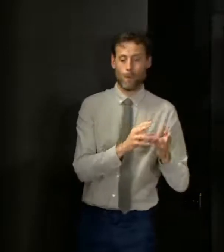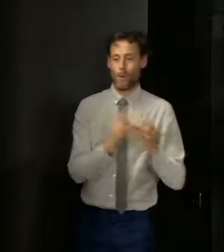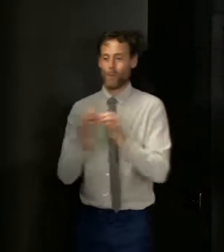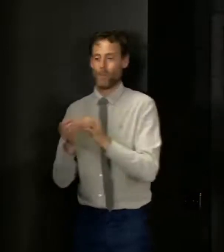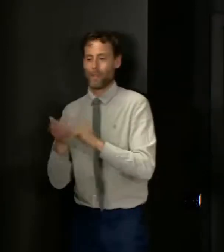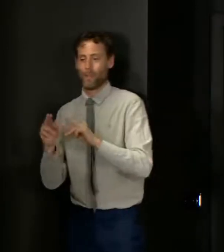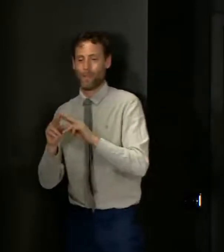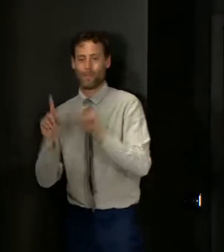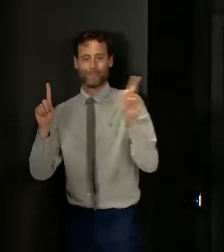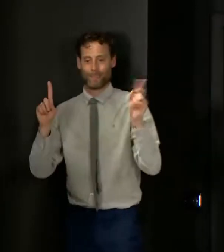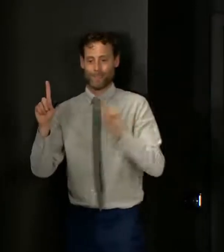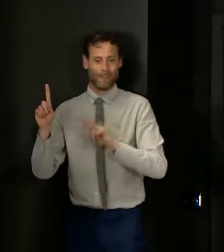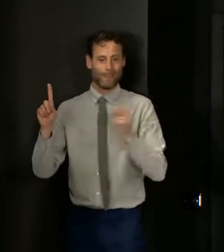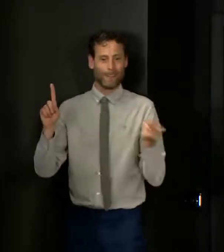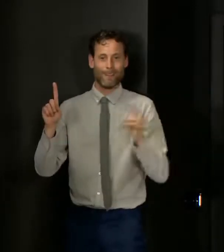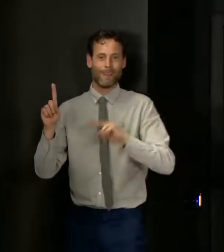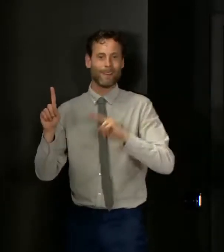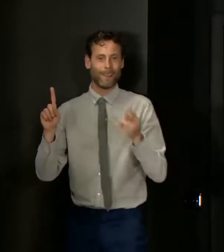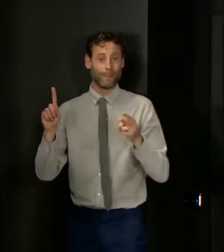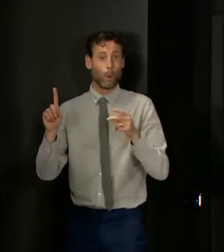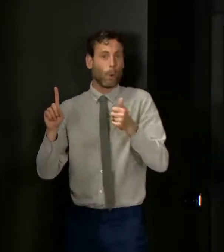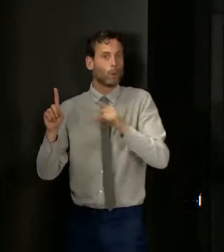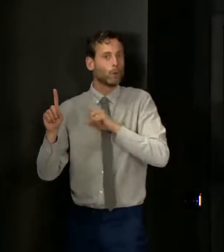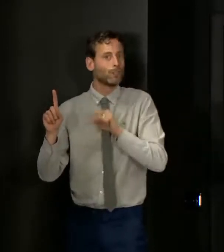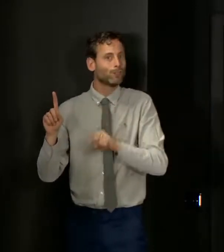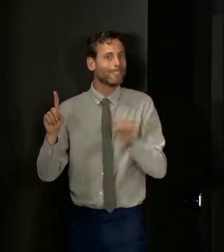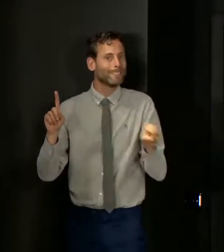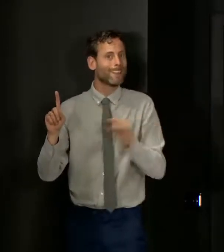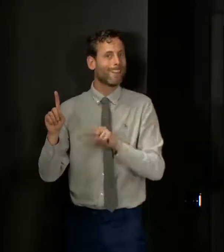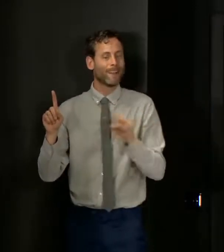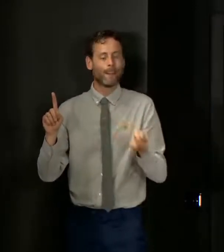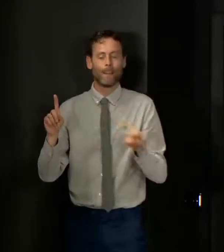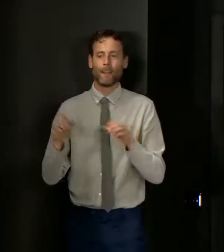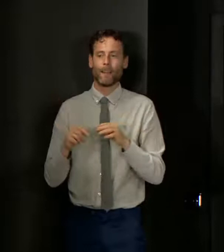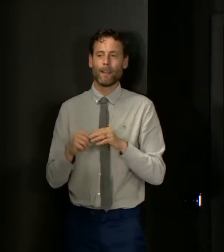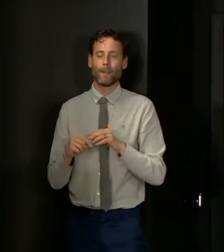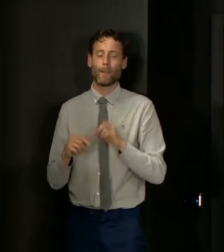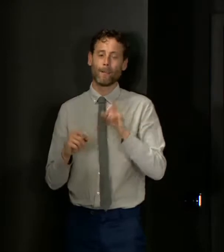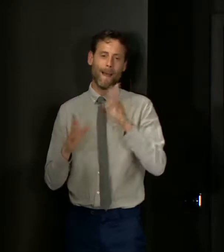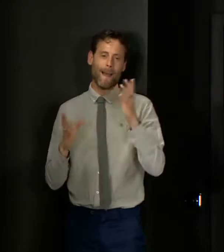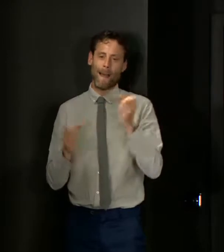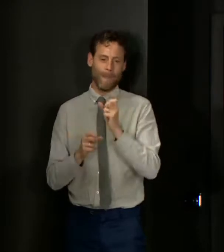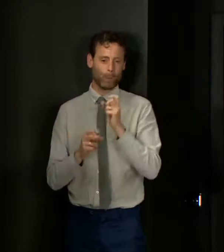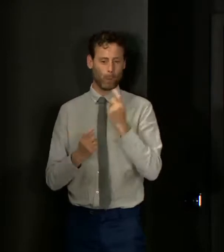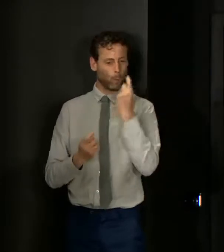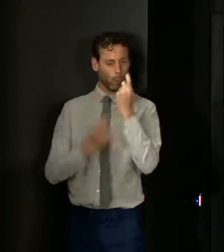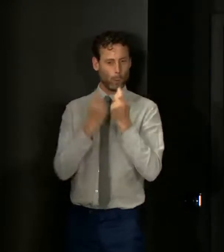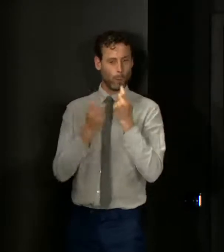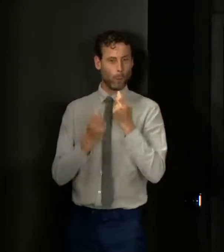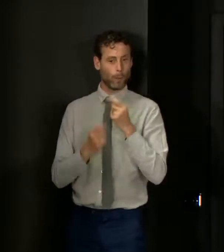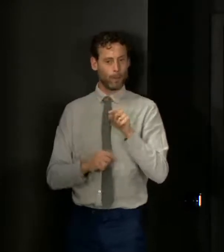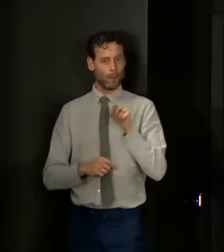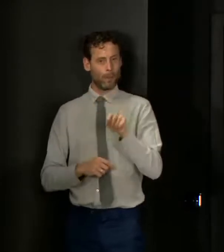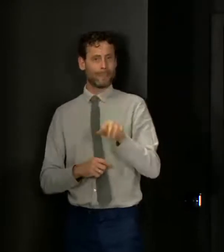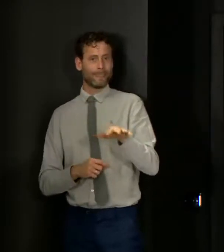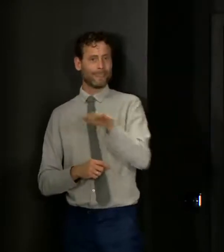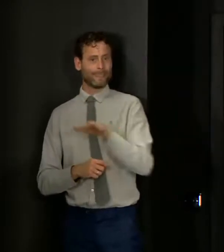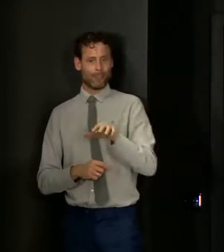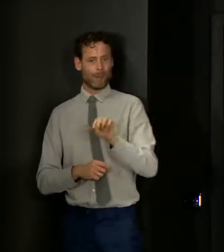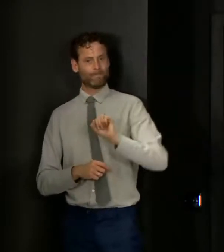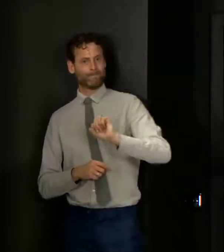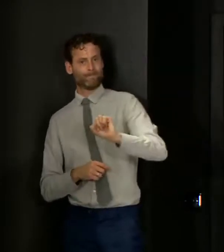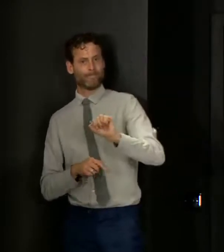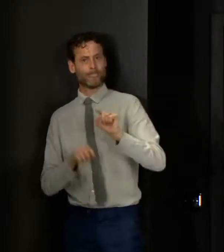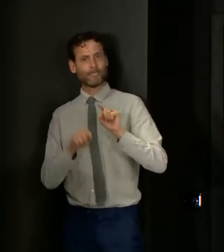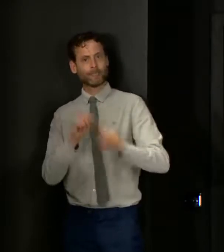reasons. And I think, again, we need to judge each one of those on its individual merits. There is